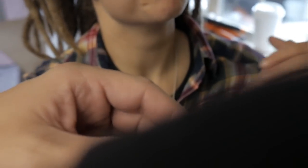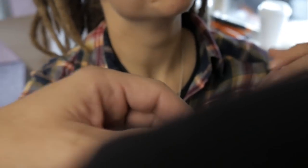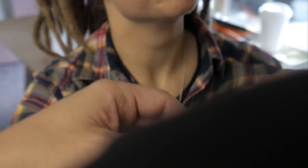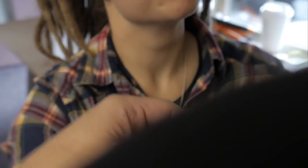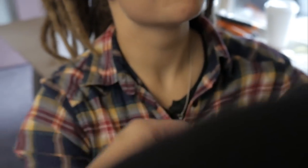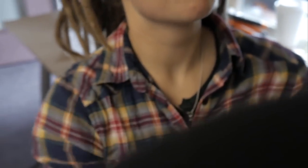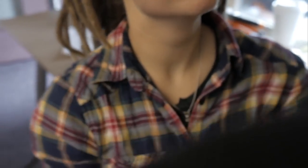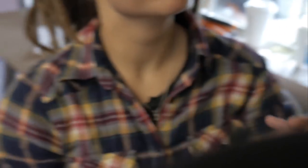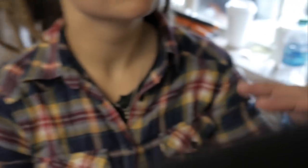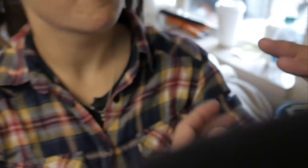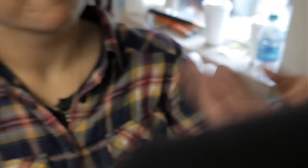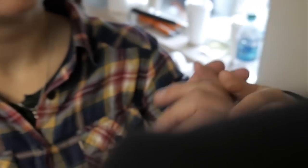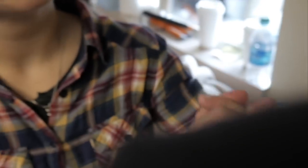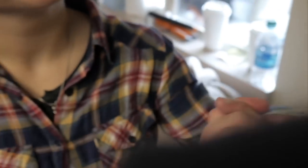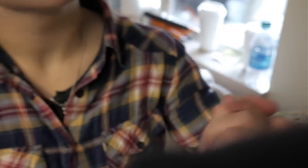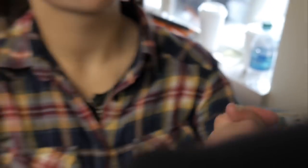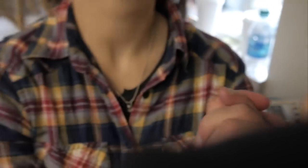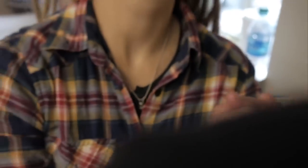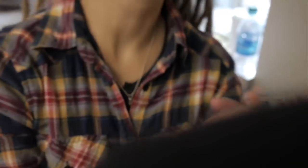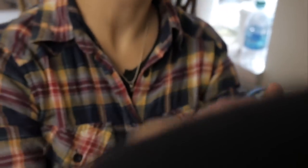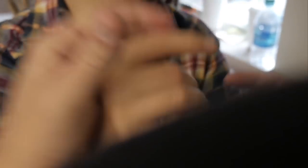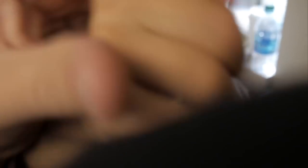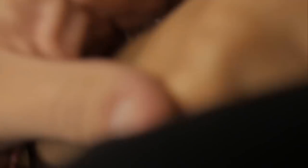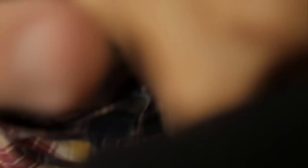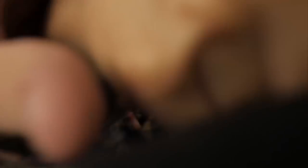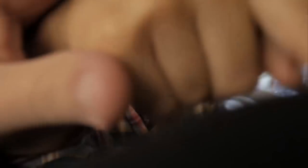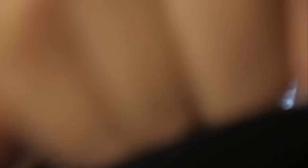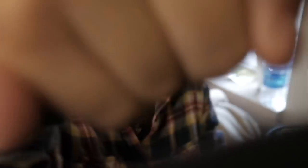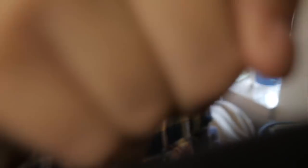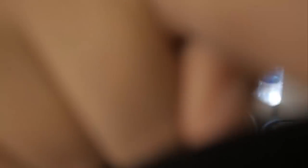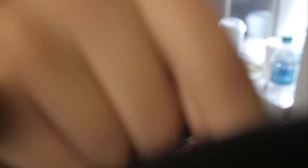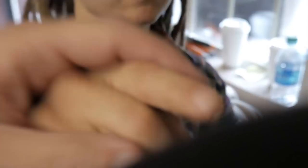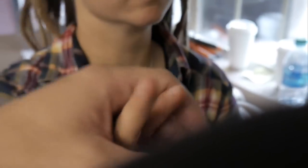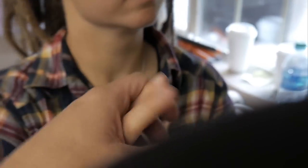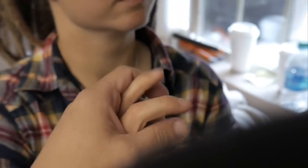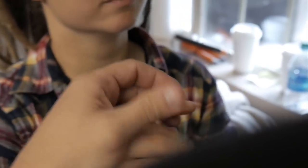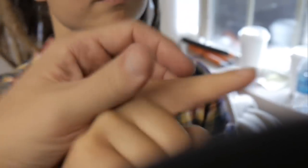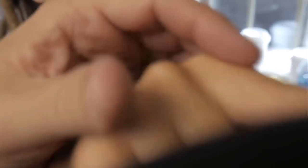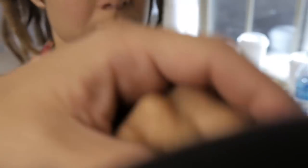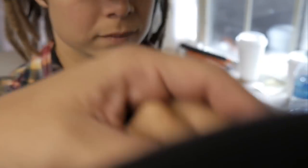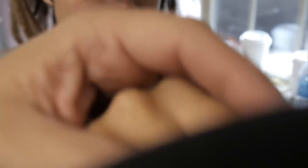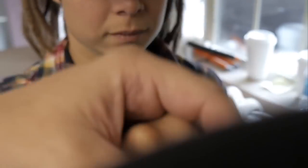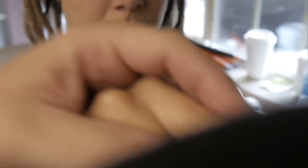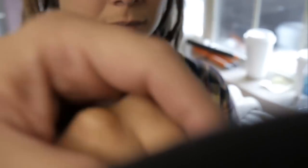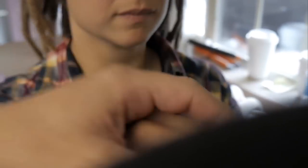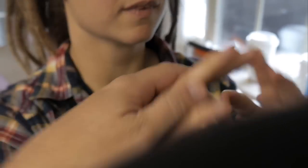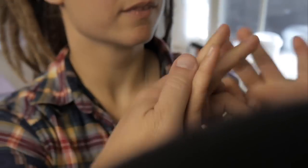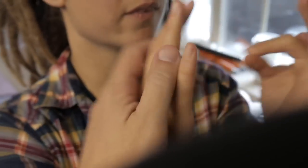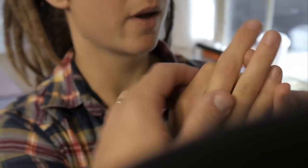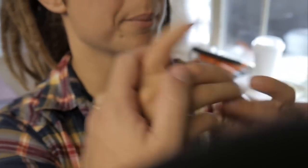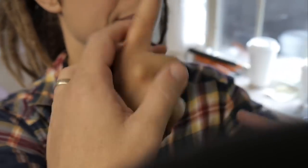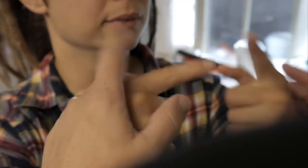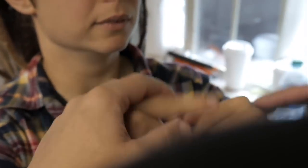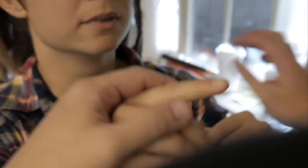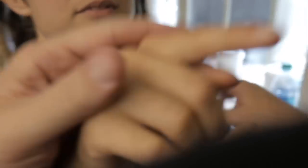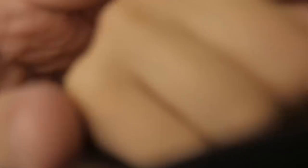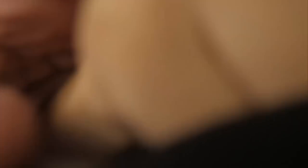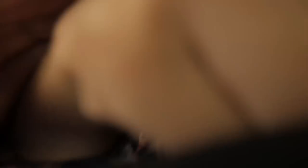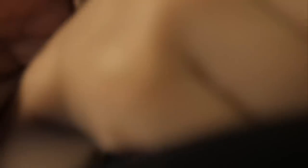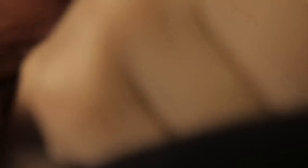What would they do while they were waiting their turn to go through the play? How would the actors get patrons from one scene to